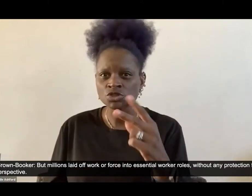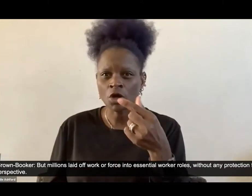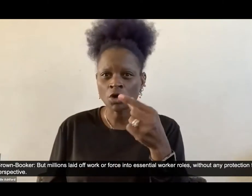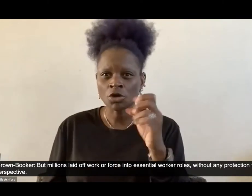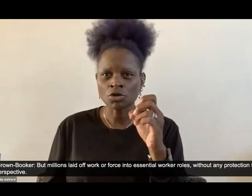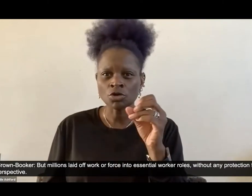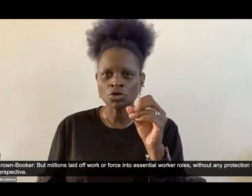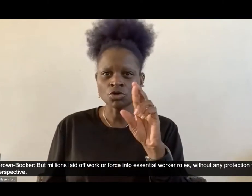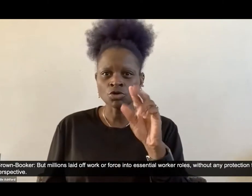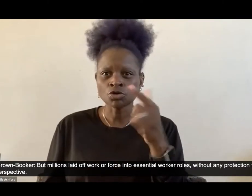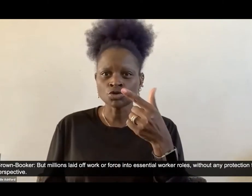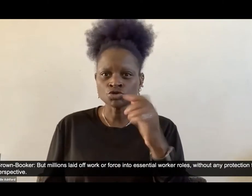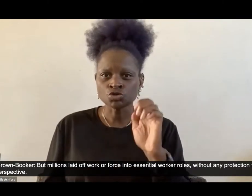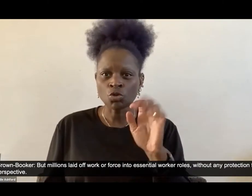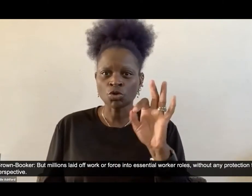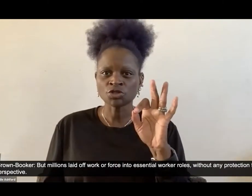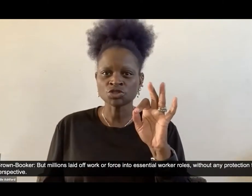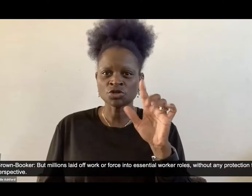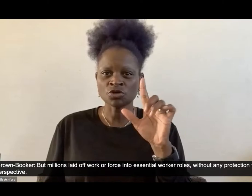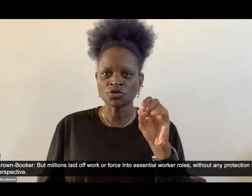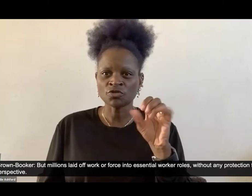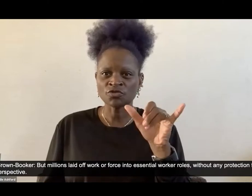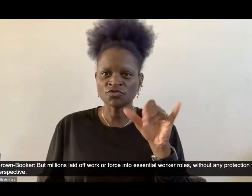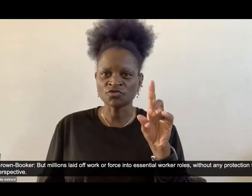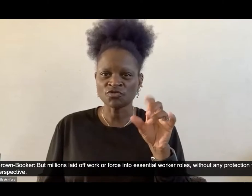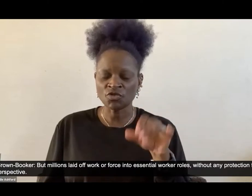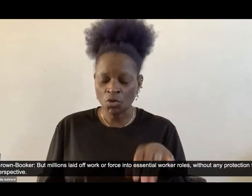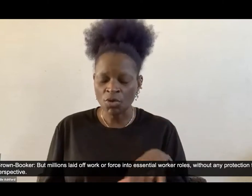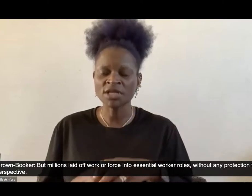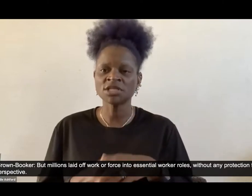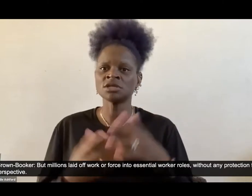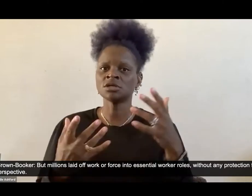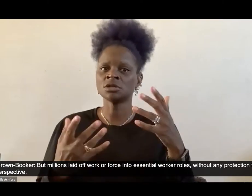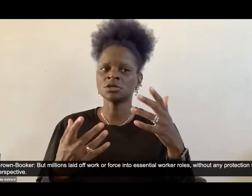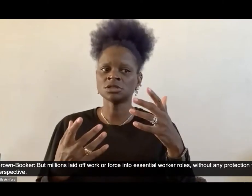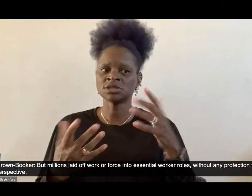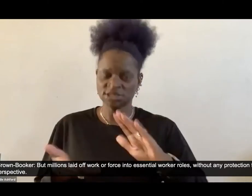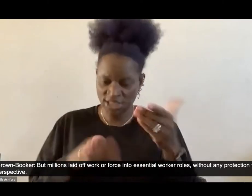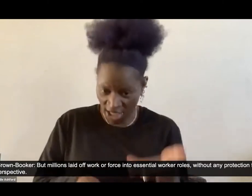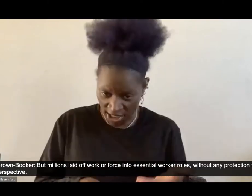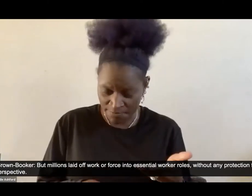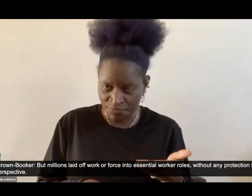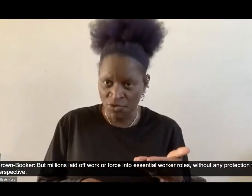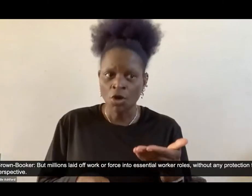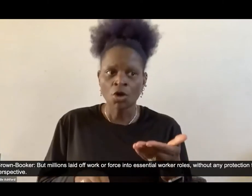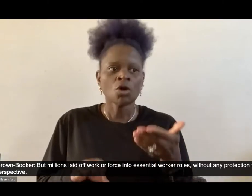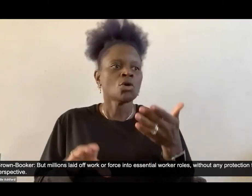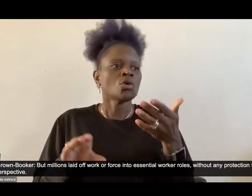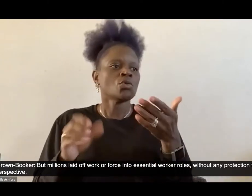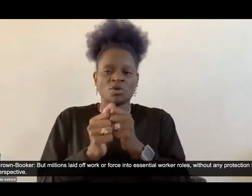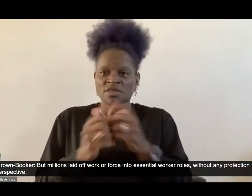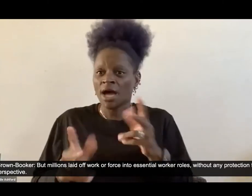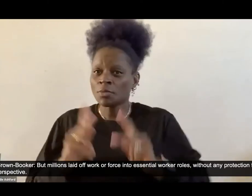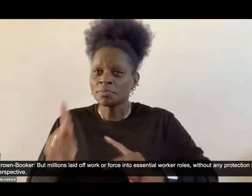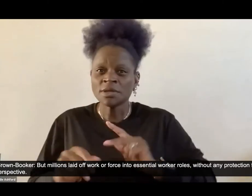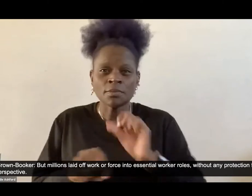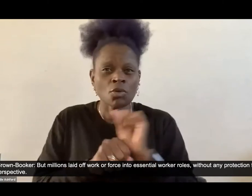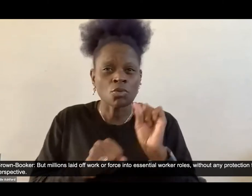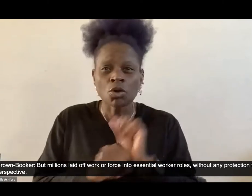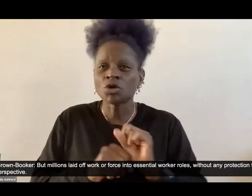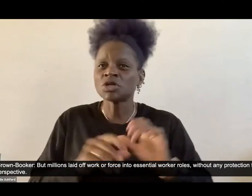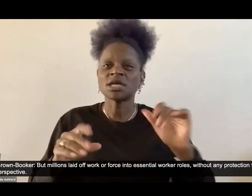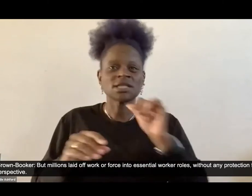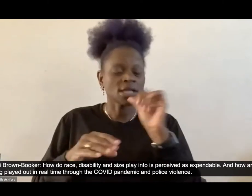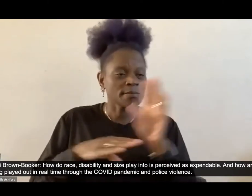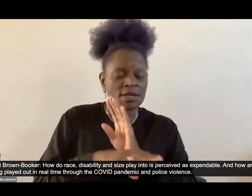laid off of work or forced into essential worker roles without any protection from COVID. From your perspective,